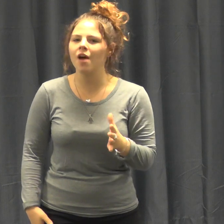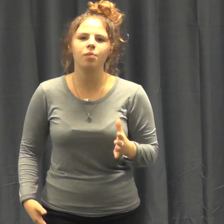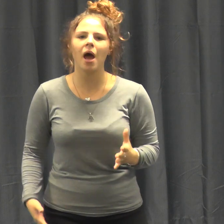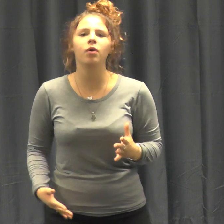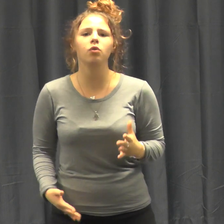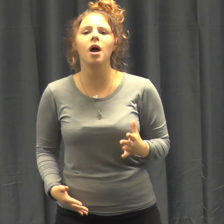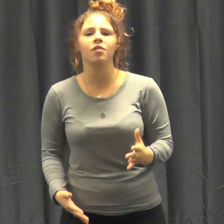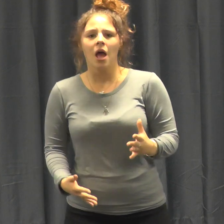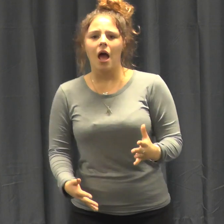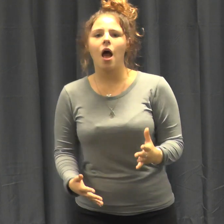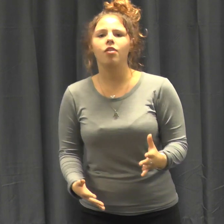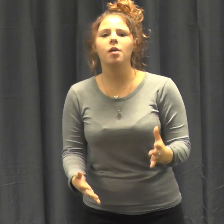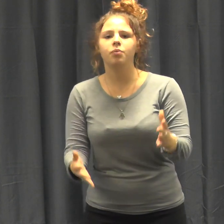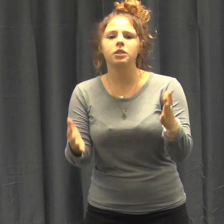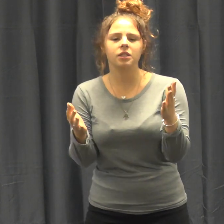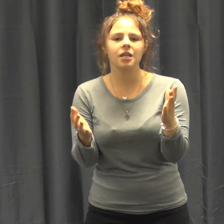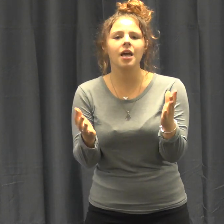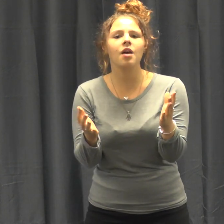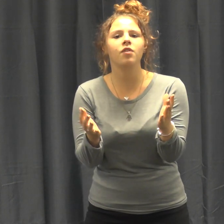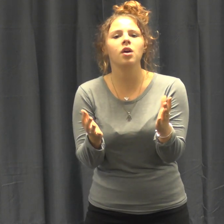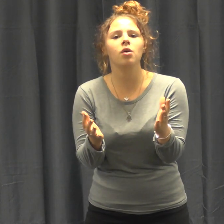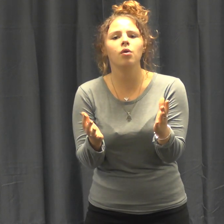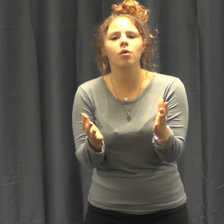every problem How they perceive you